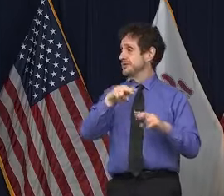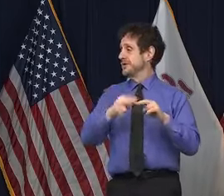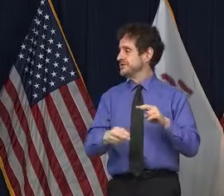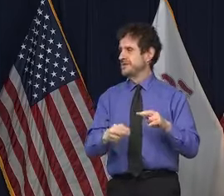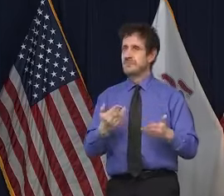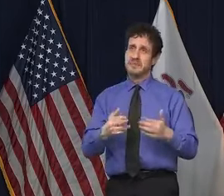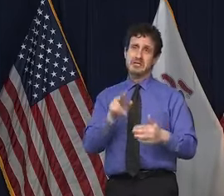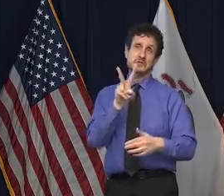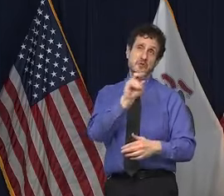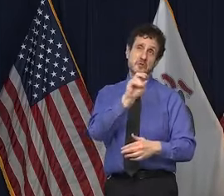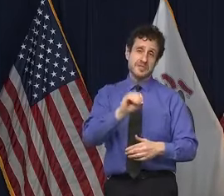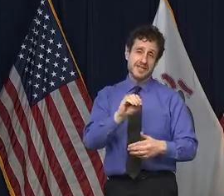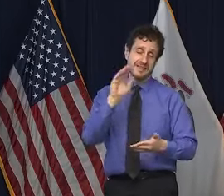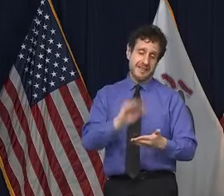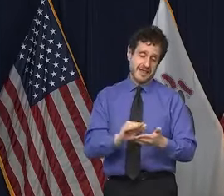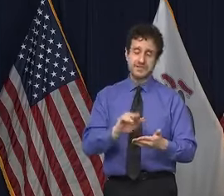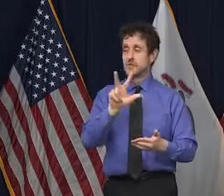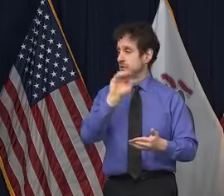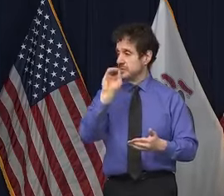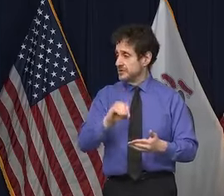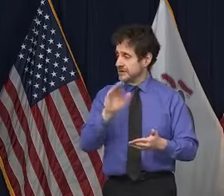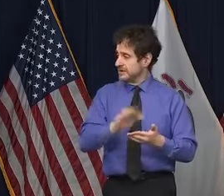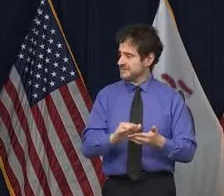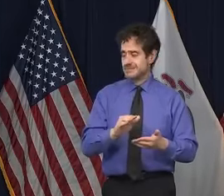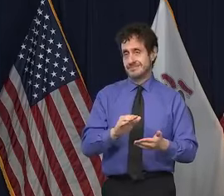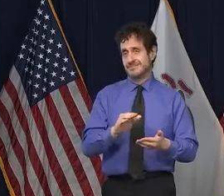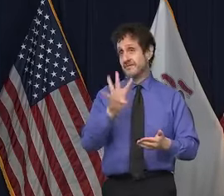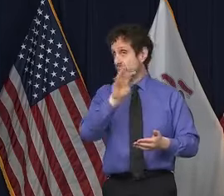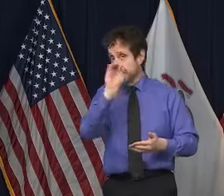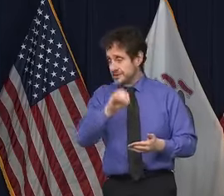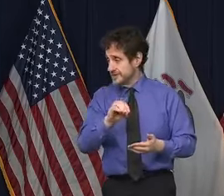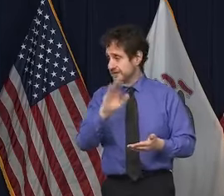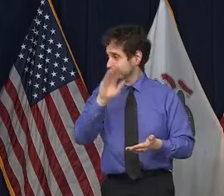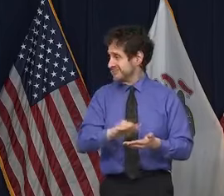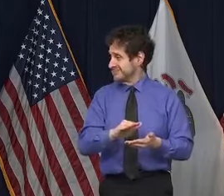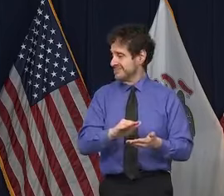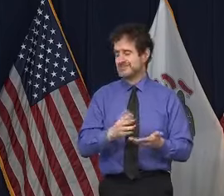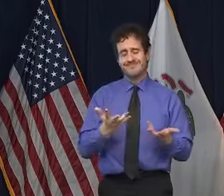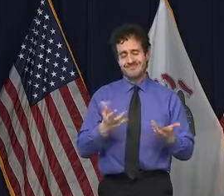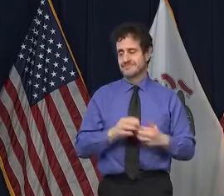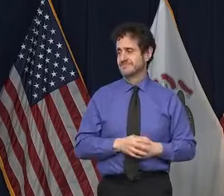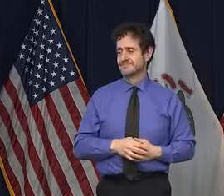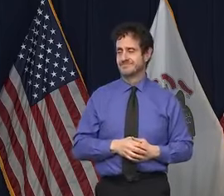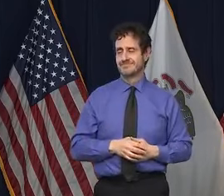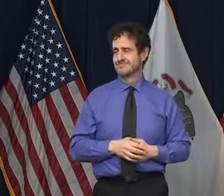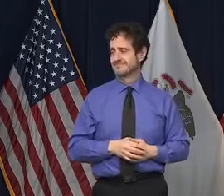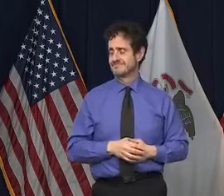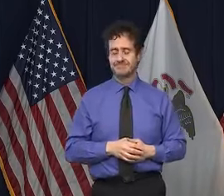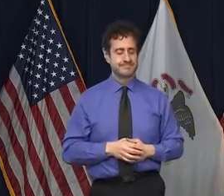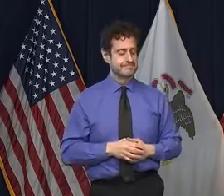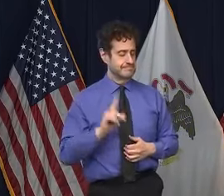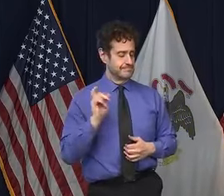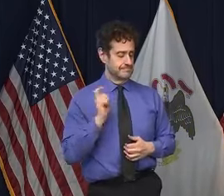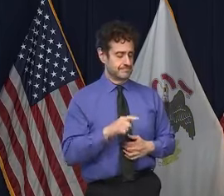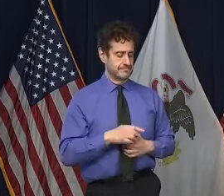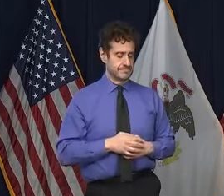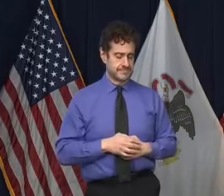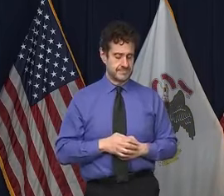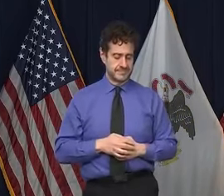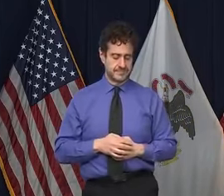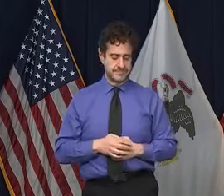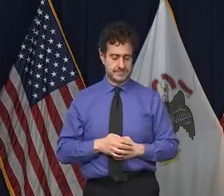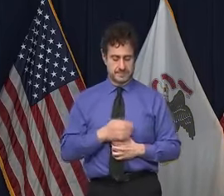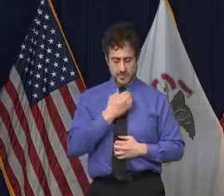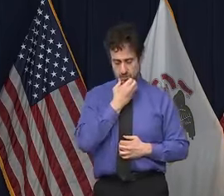percent, maybe three to four percent of the total that we're talking about. Rachel Hinton at the Sun-Times, how